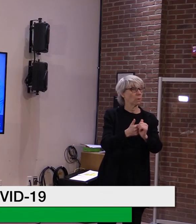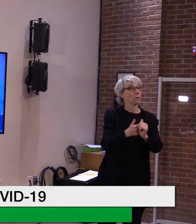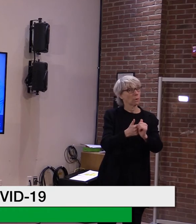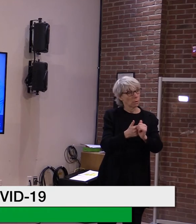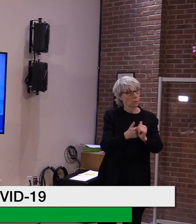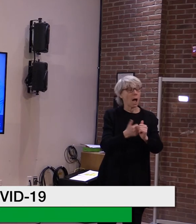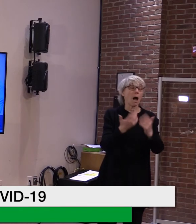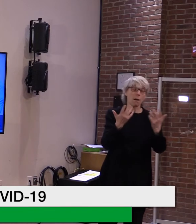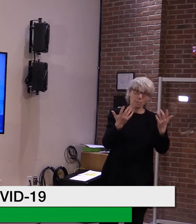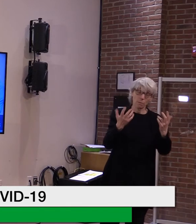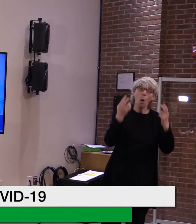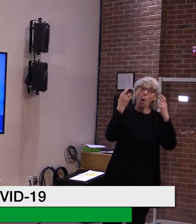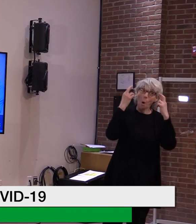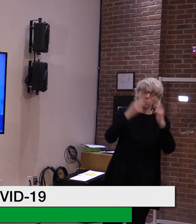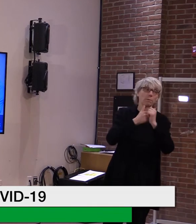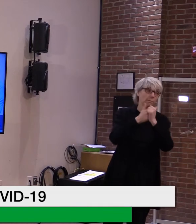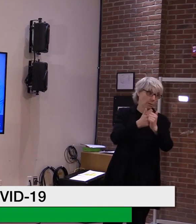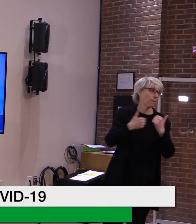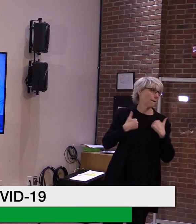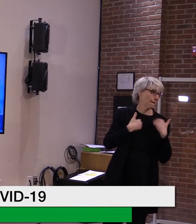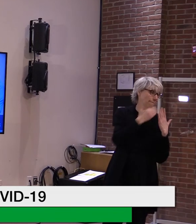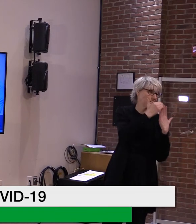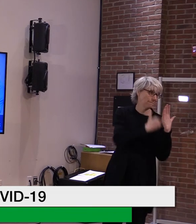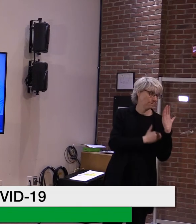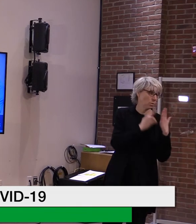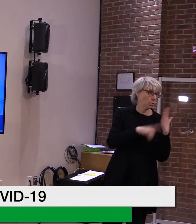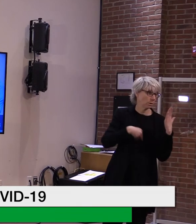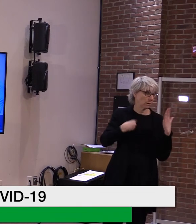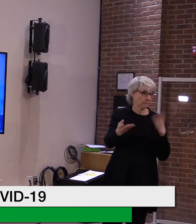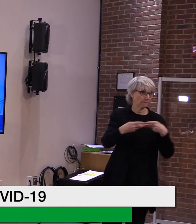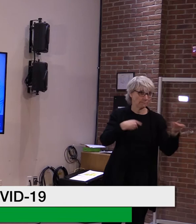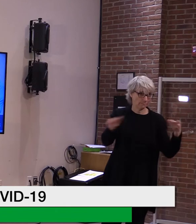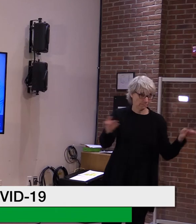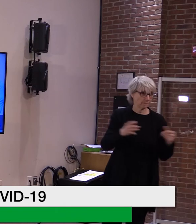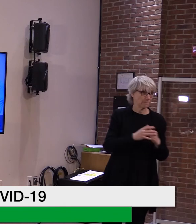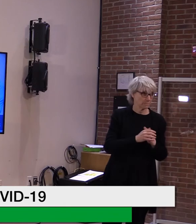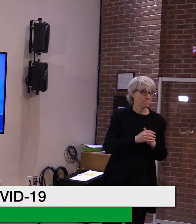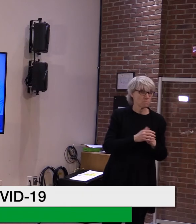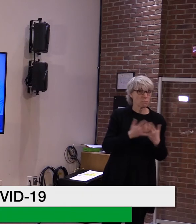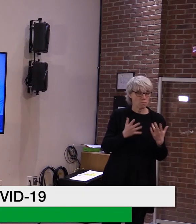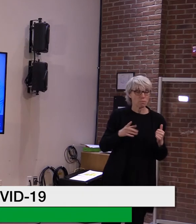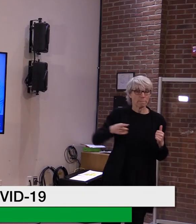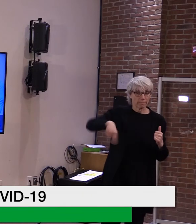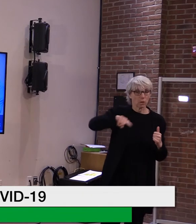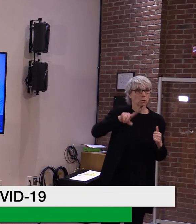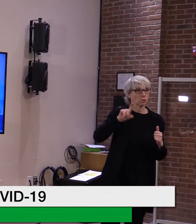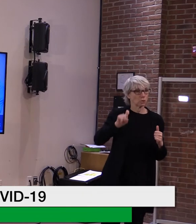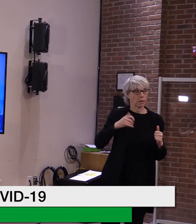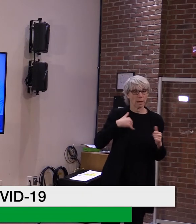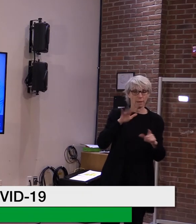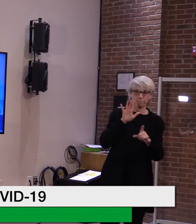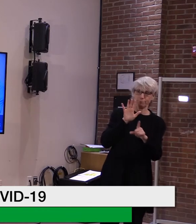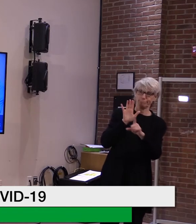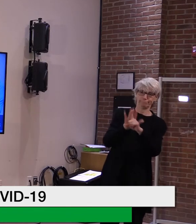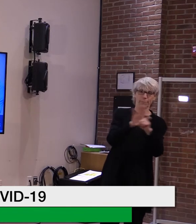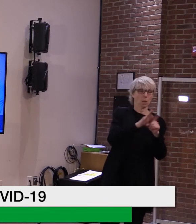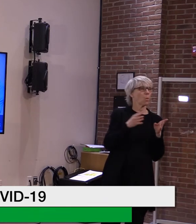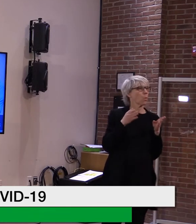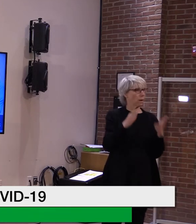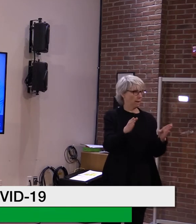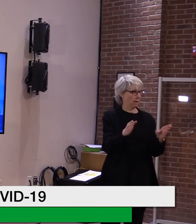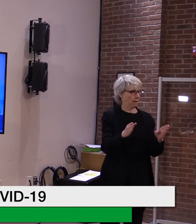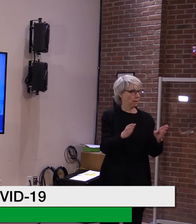that they follow that procedure and, uh, set up their own, uh, their own sort of criteria because there's multiple